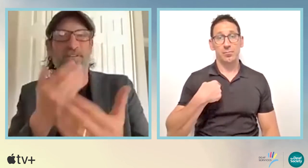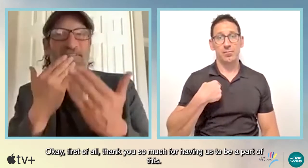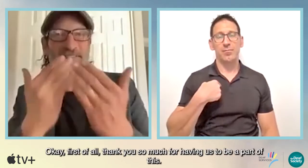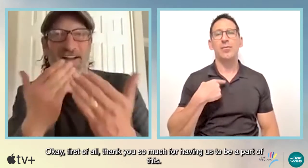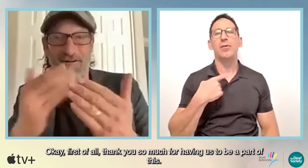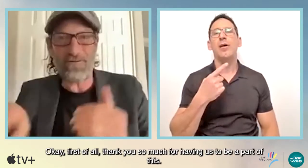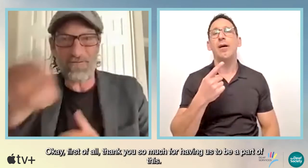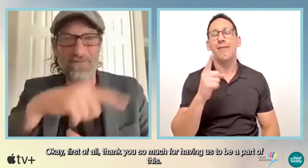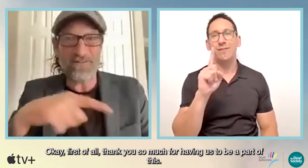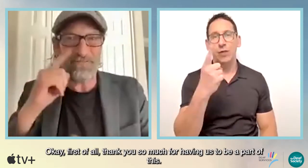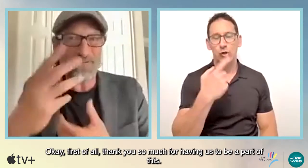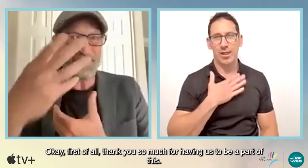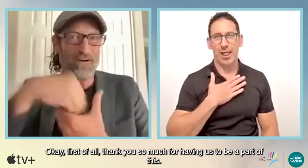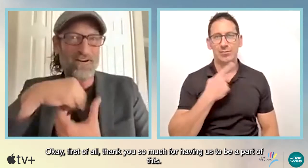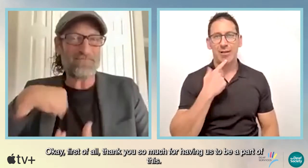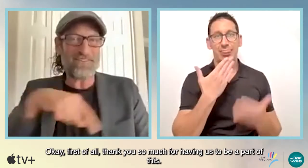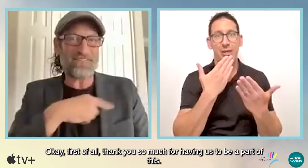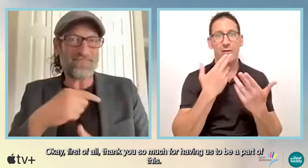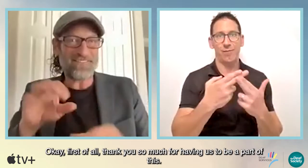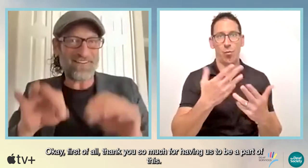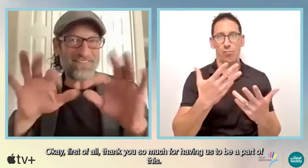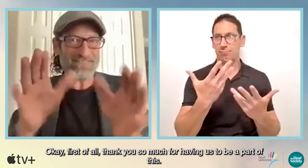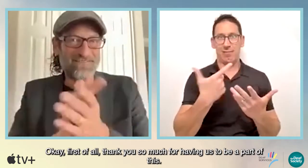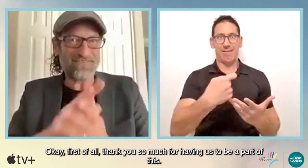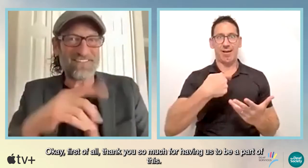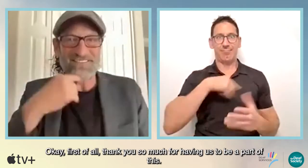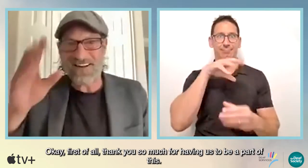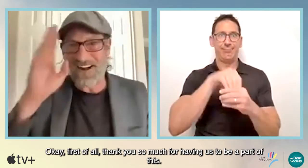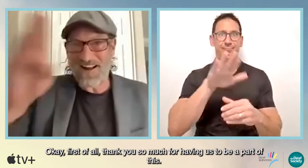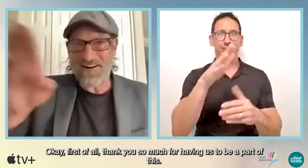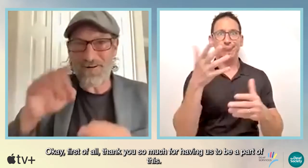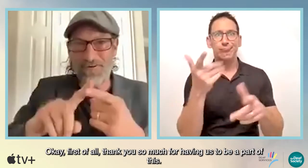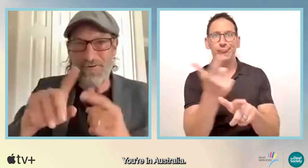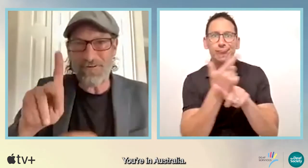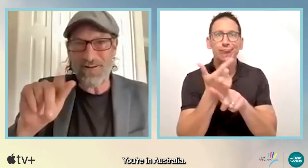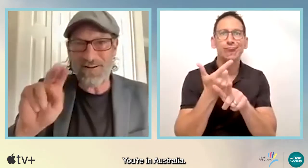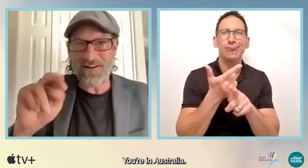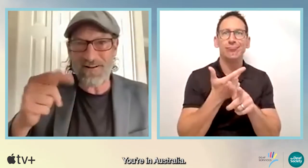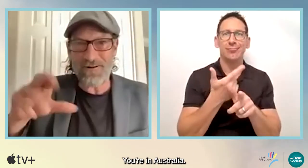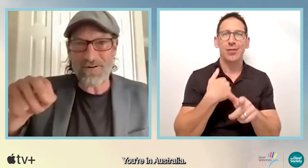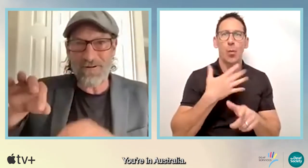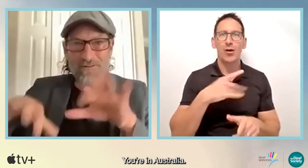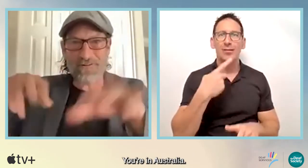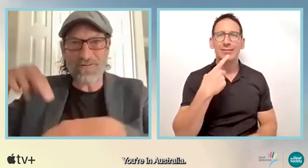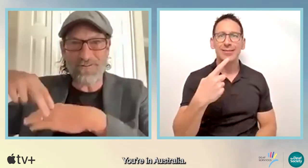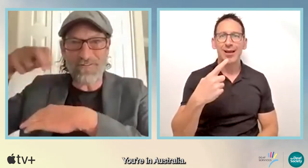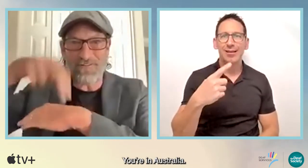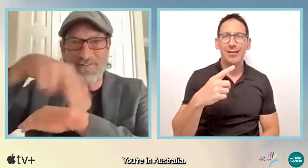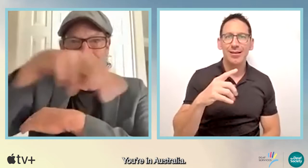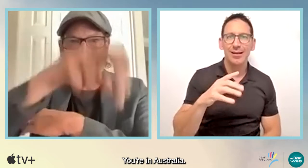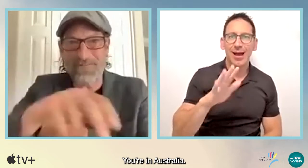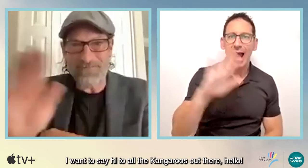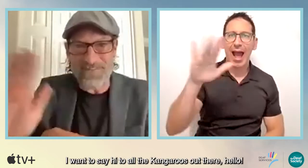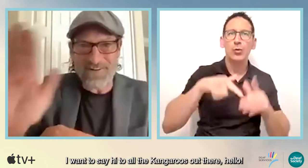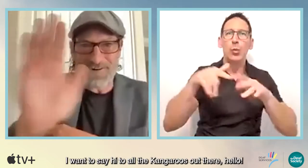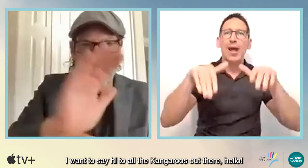Okay, first of all, thank you so much for having us to be a part of this here in Australia. I want to say hi to all